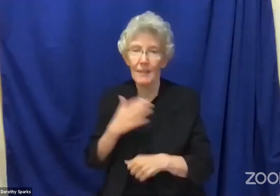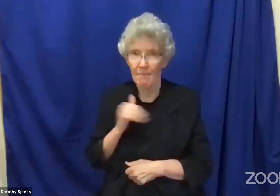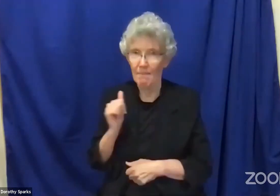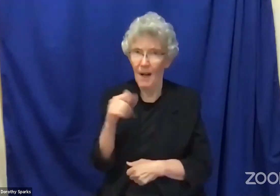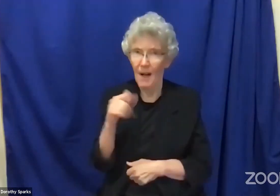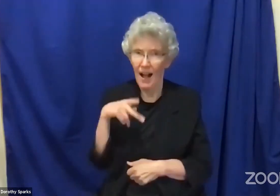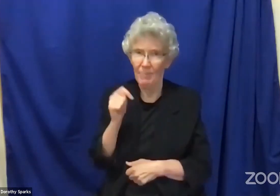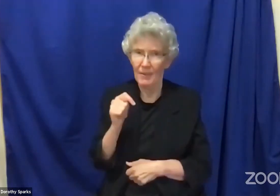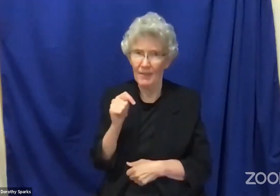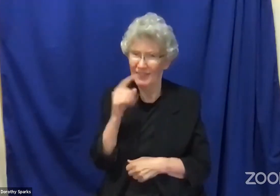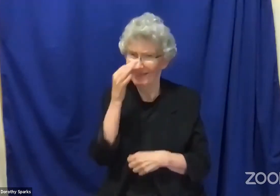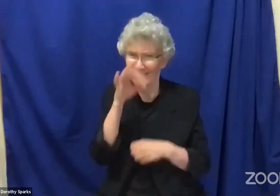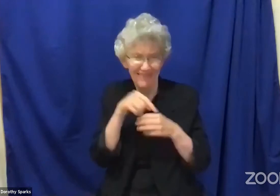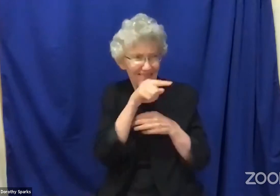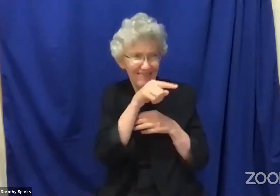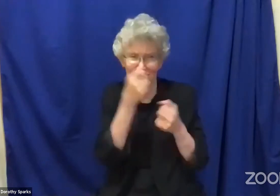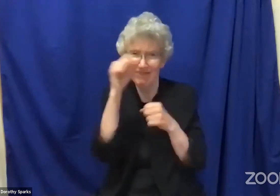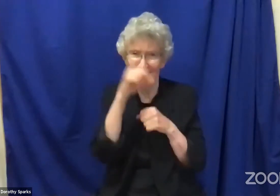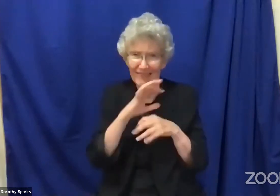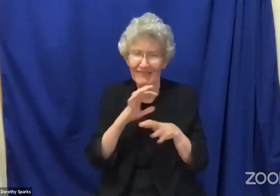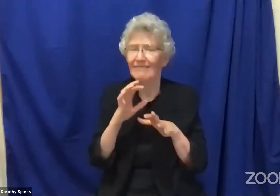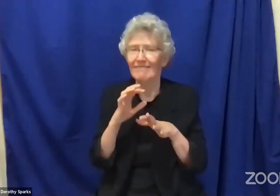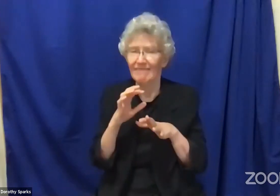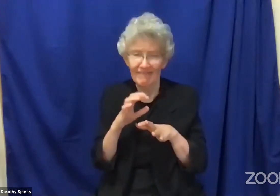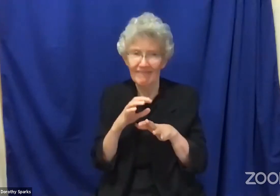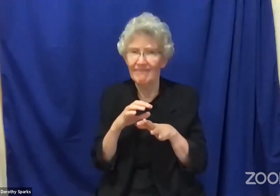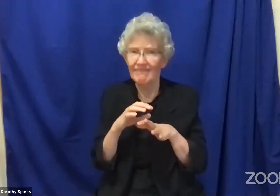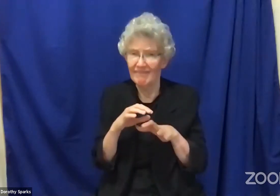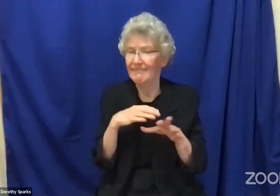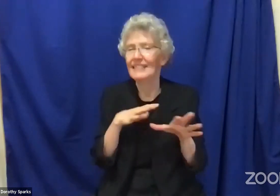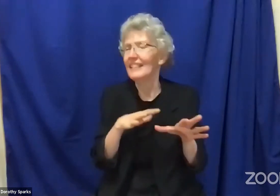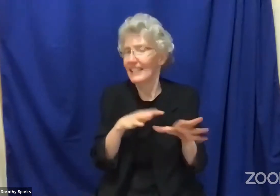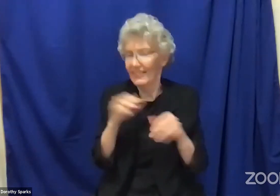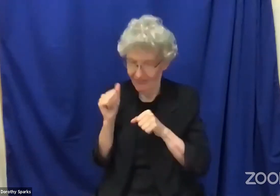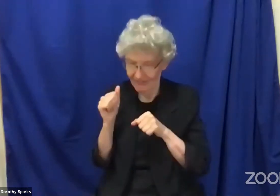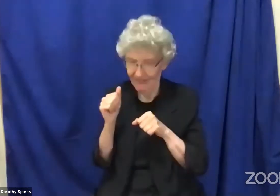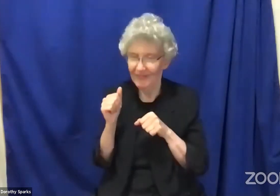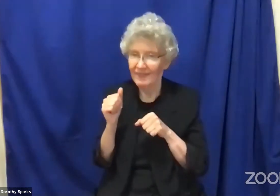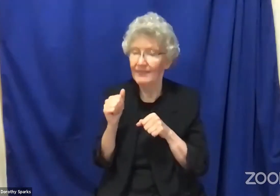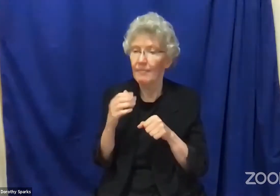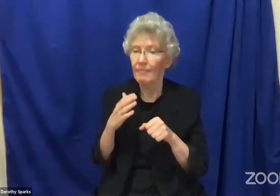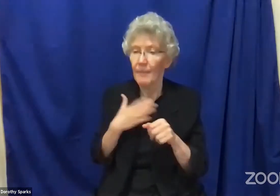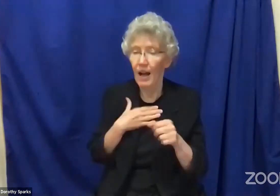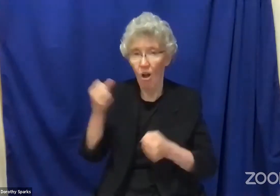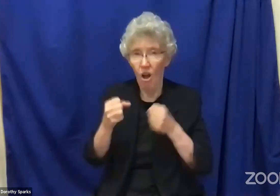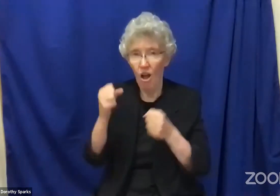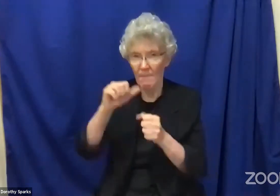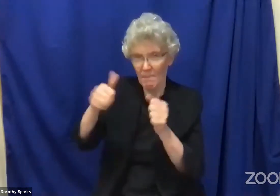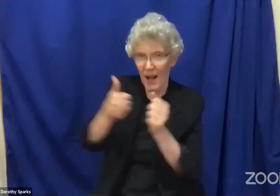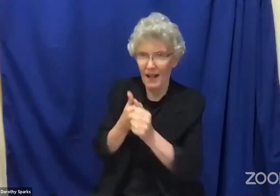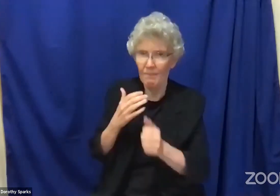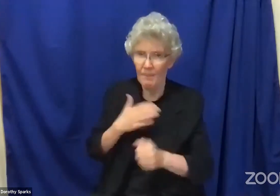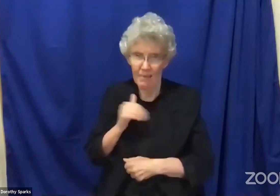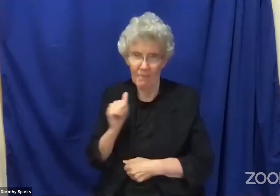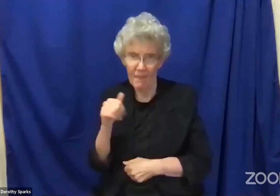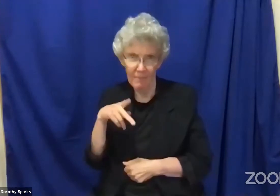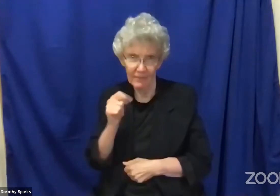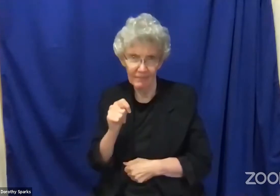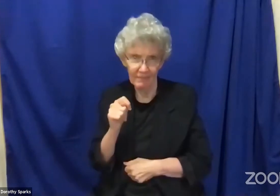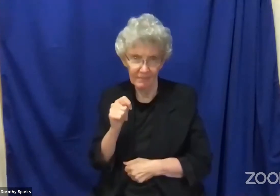And during that time, I had to leave my apartment because the riots were just blocks away from my home.